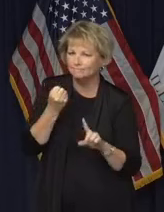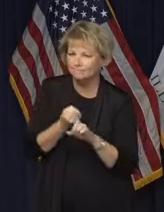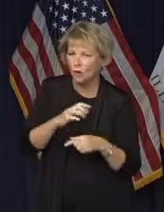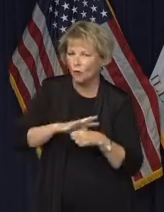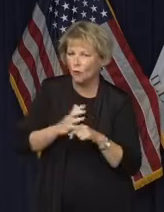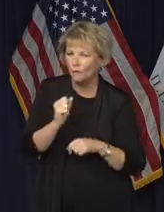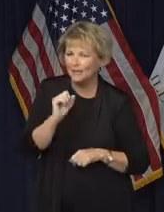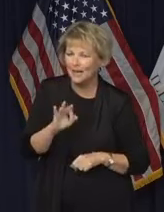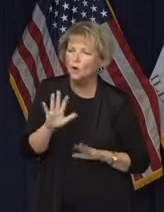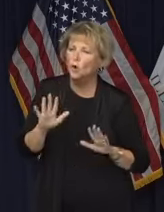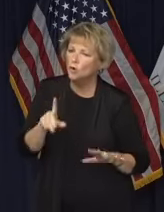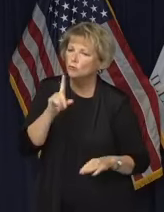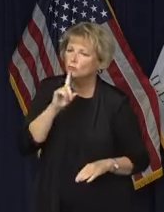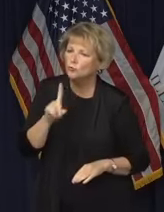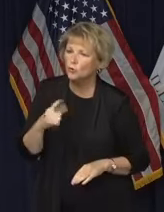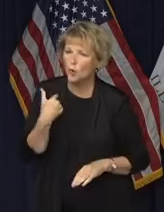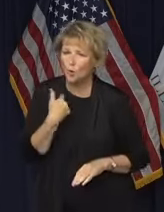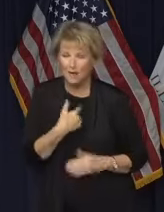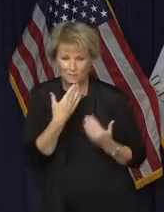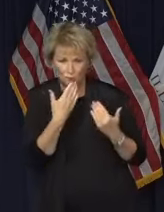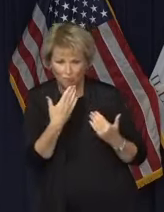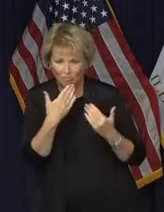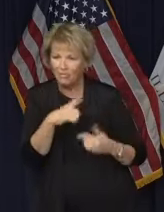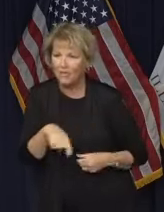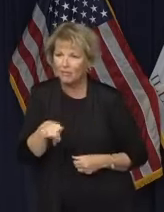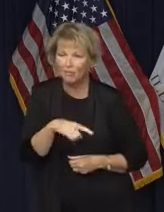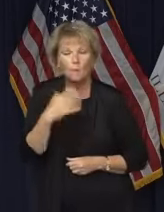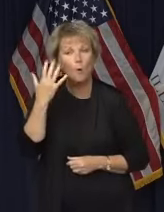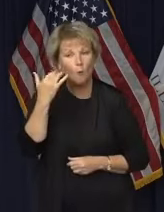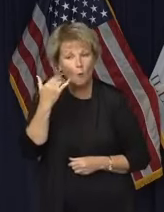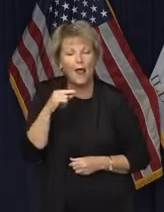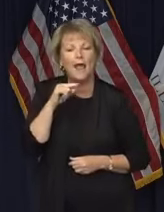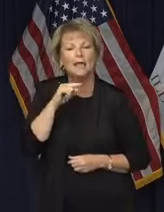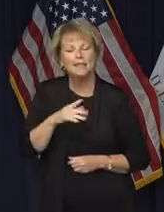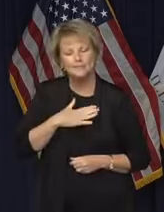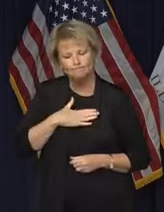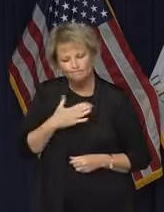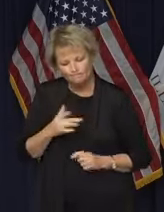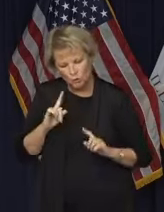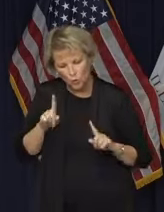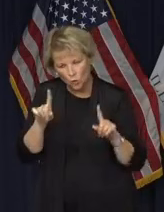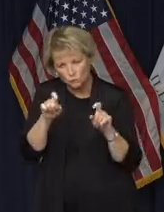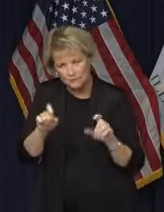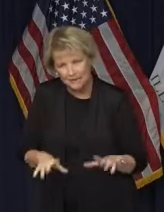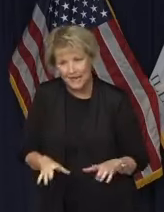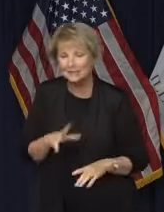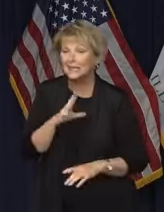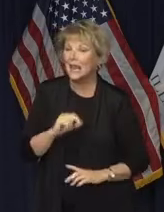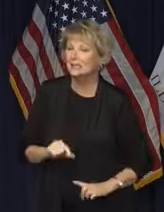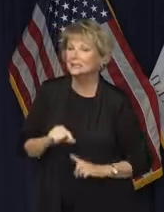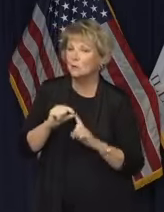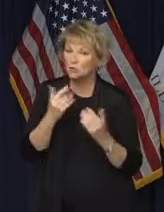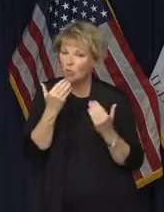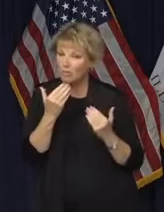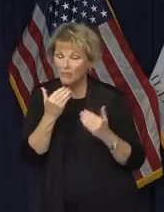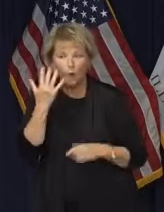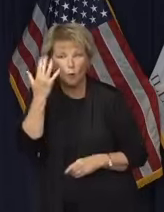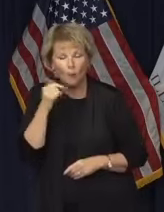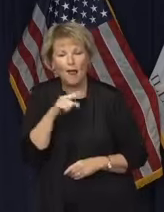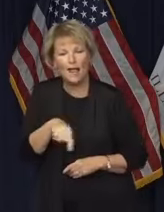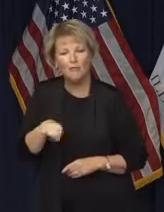Truly, we should actually be thanking everyone because they went and got a test. And we especially want to thank them for staying